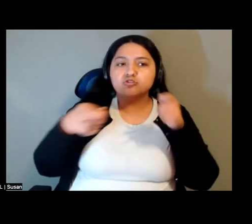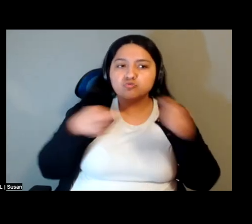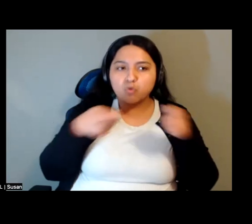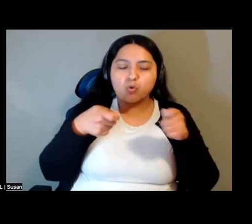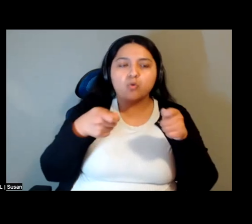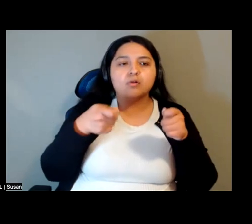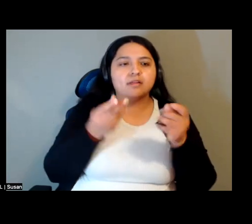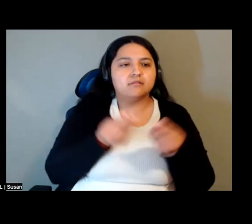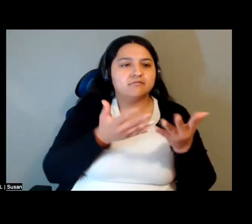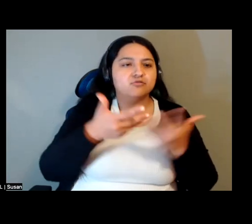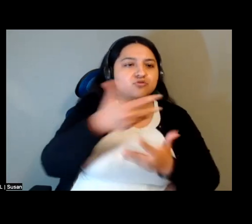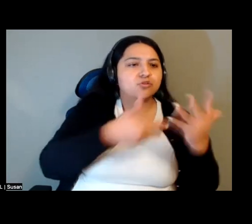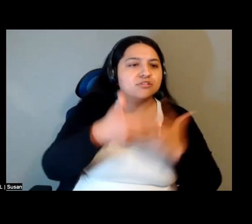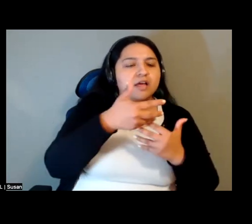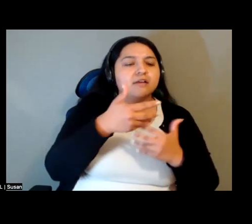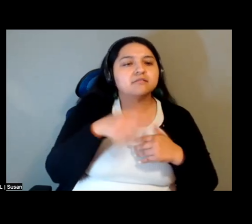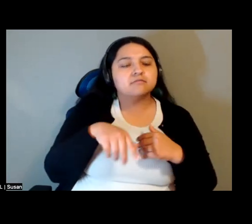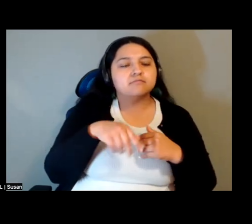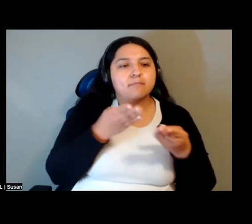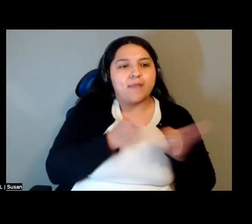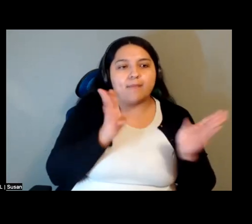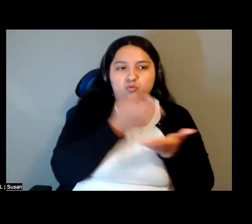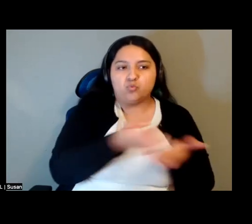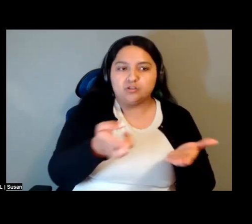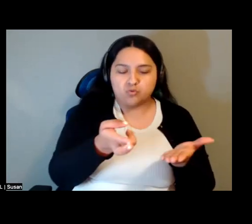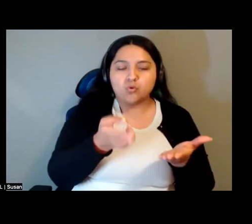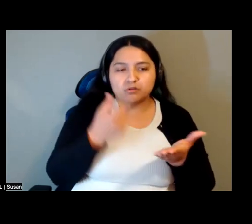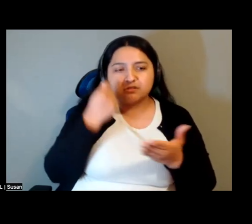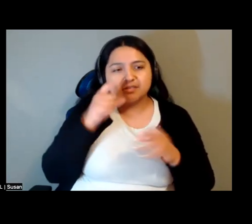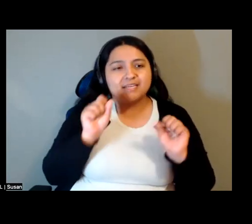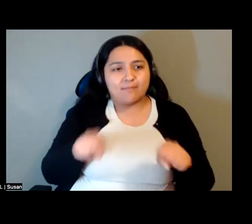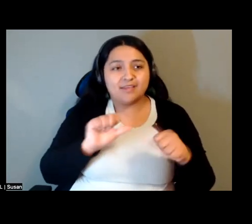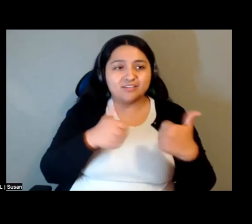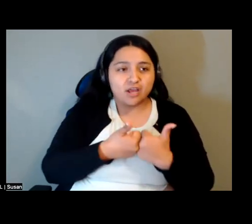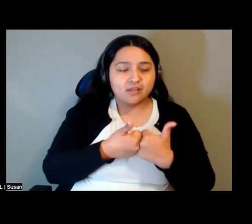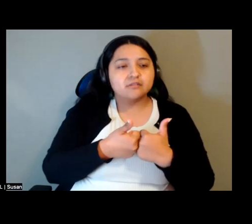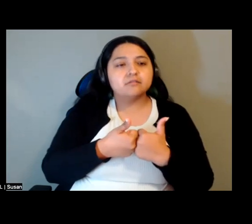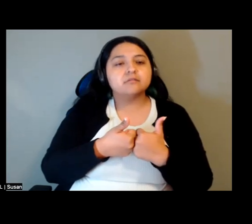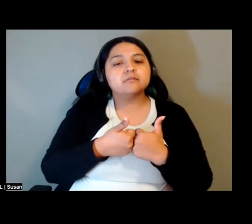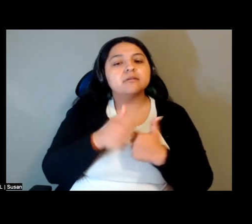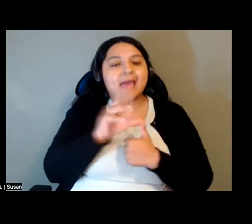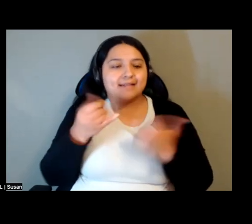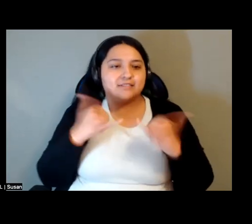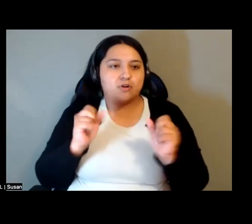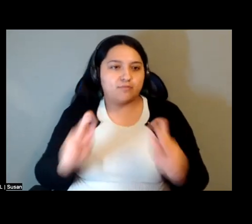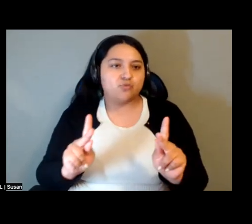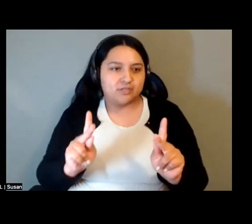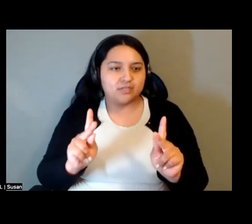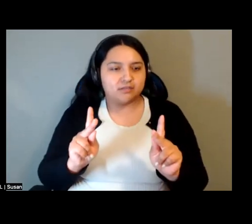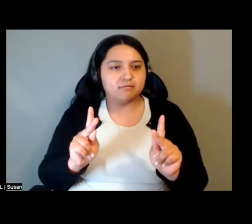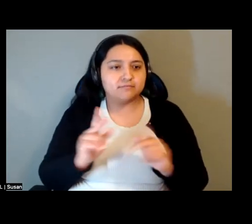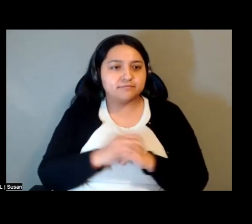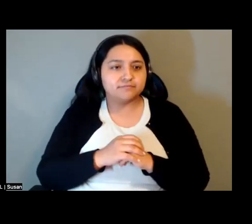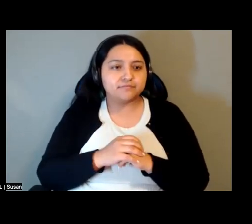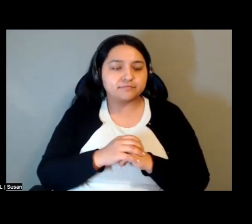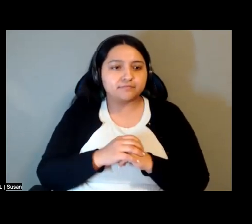resources. And this, of course, is both the challenge and opportunity of radical municipalism.